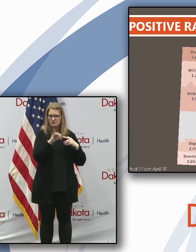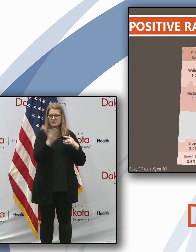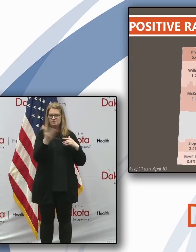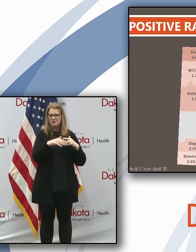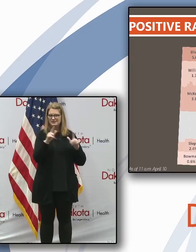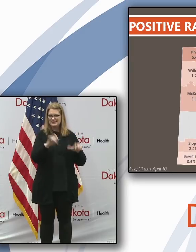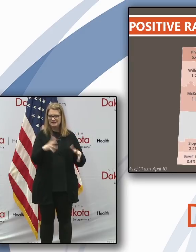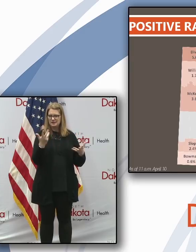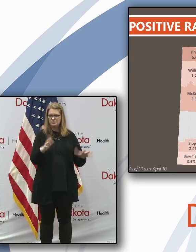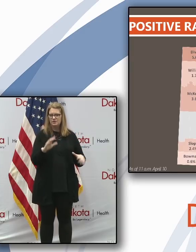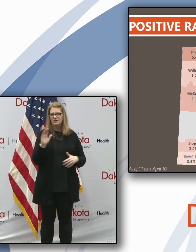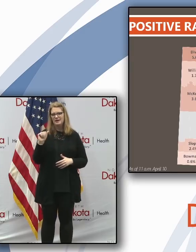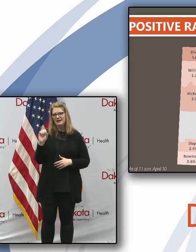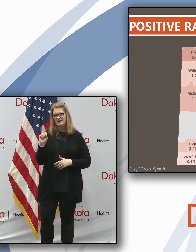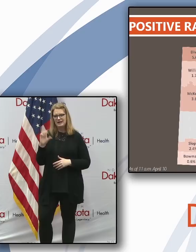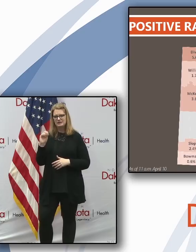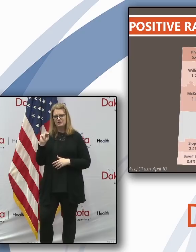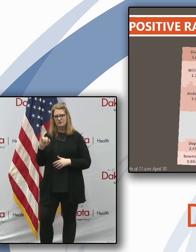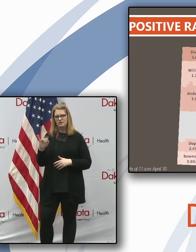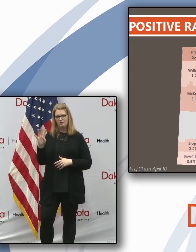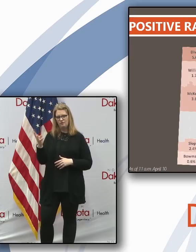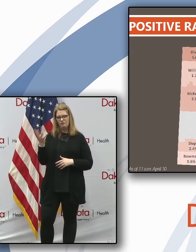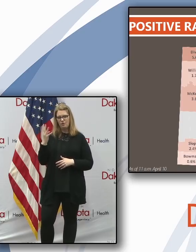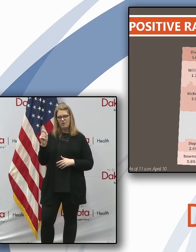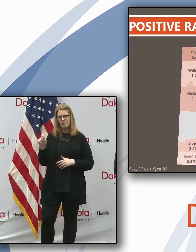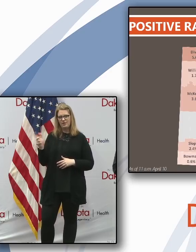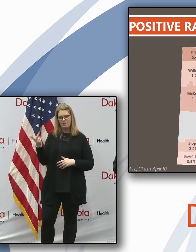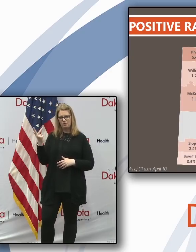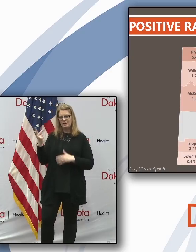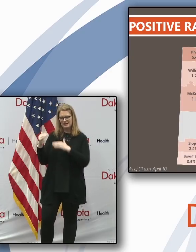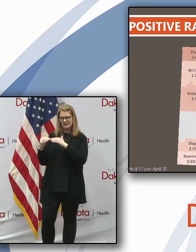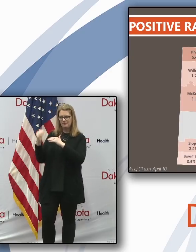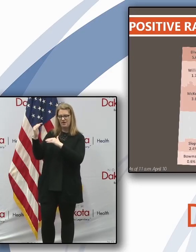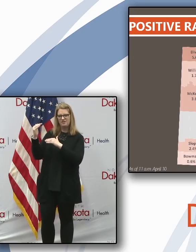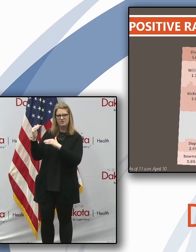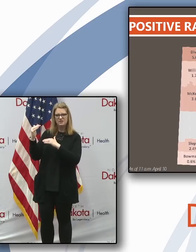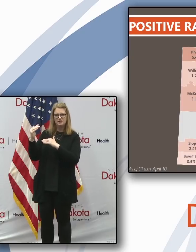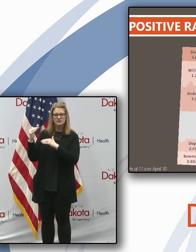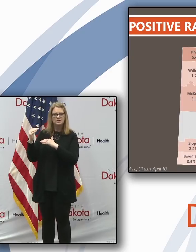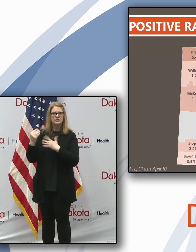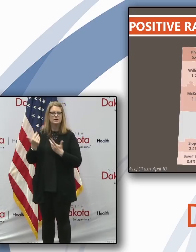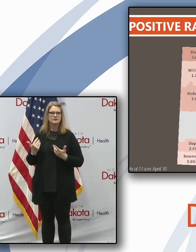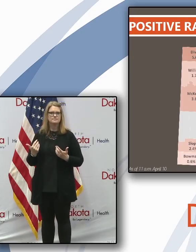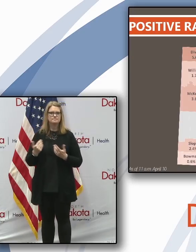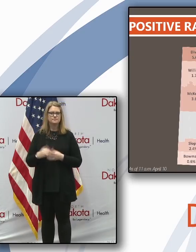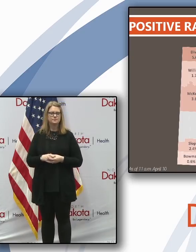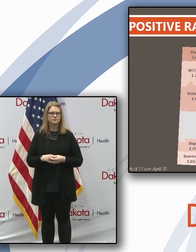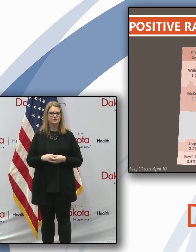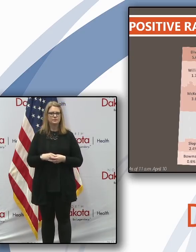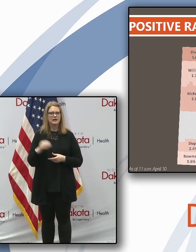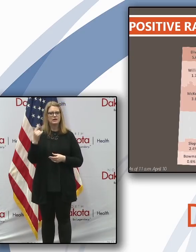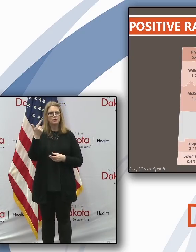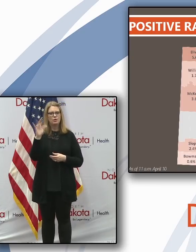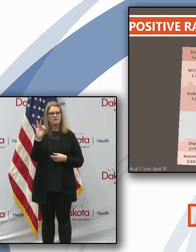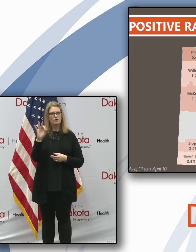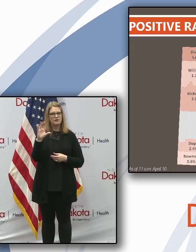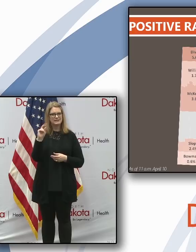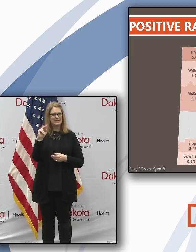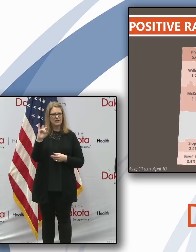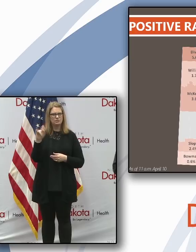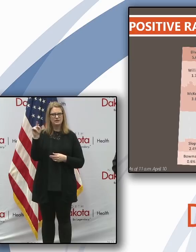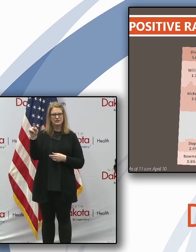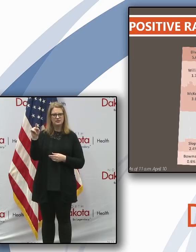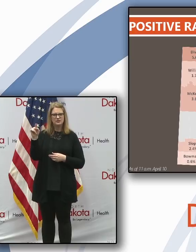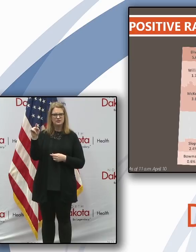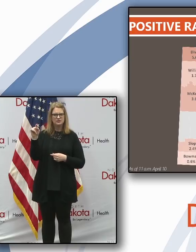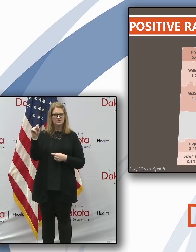Cass County at 4.3 is slightly above that rolling average. And Grand Forks County, which has at